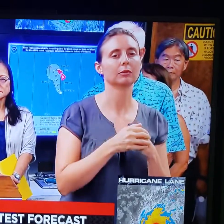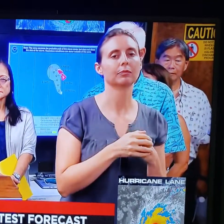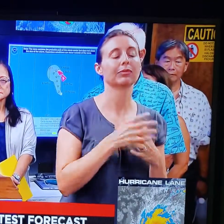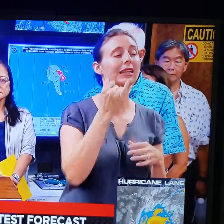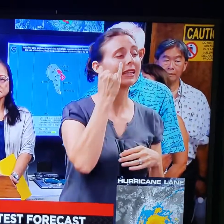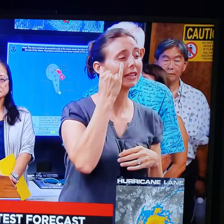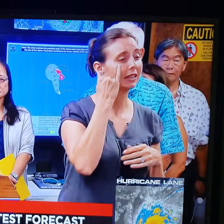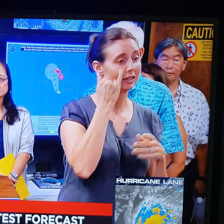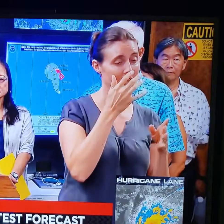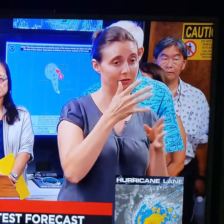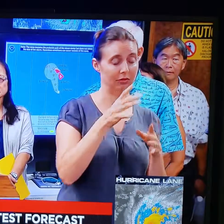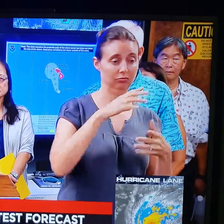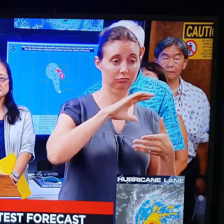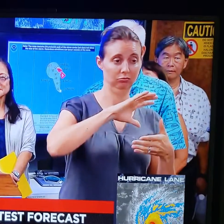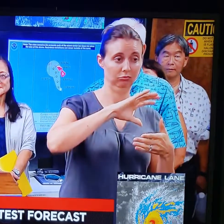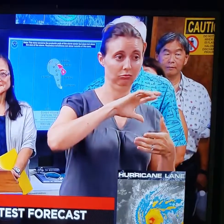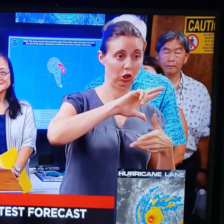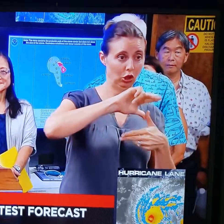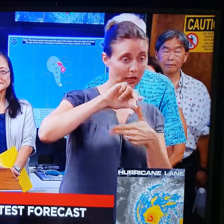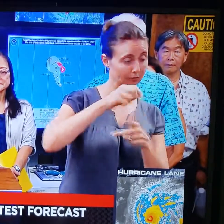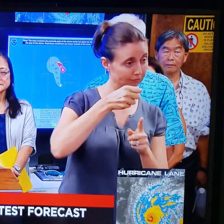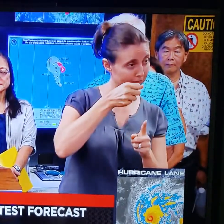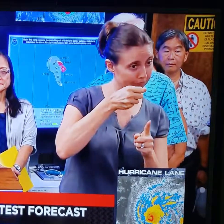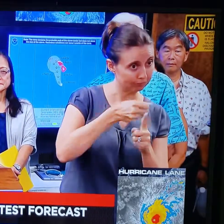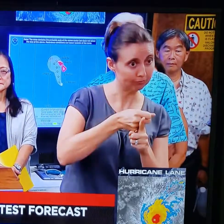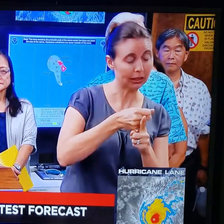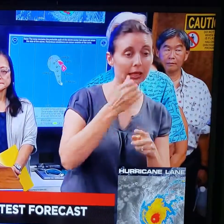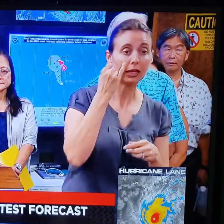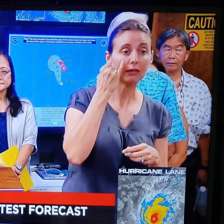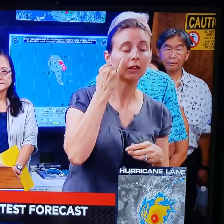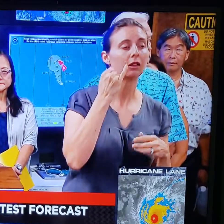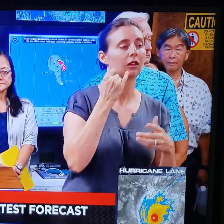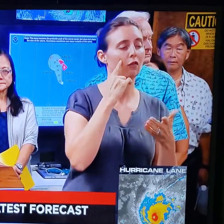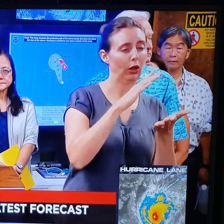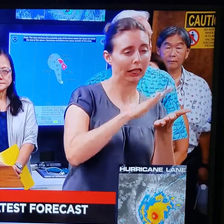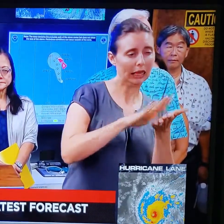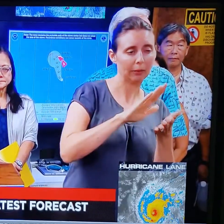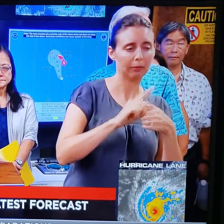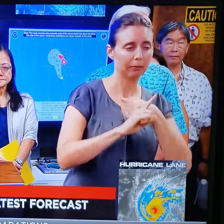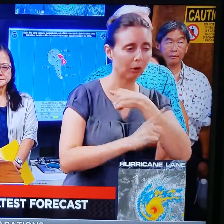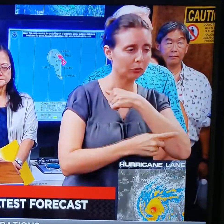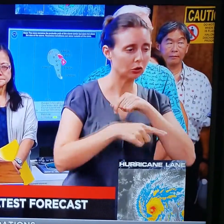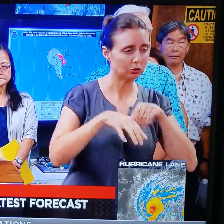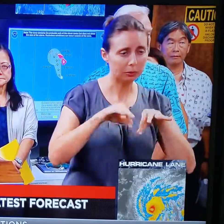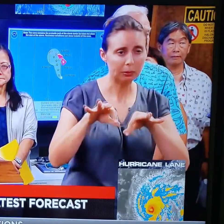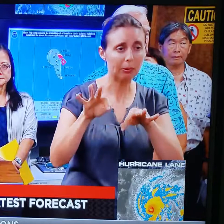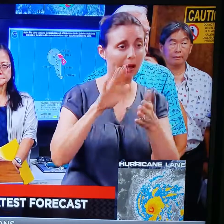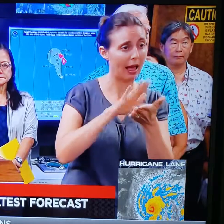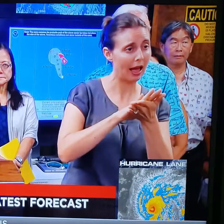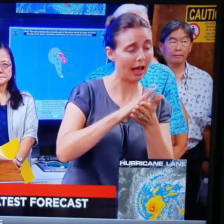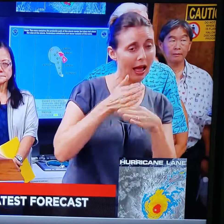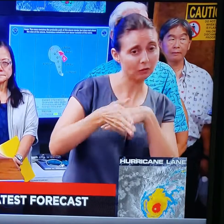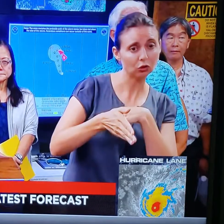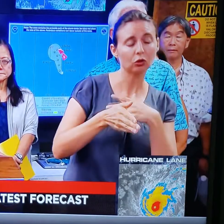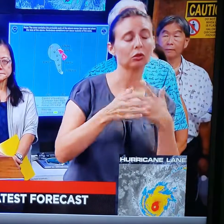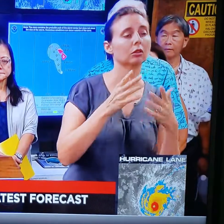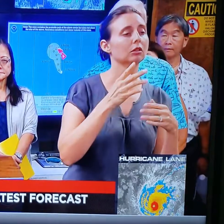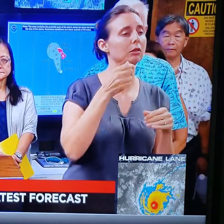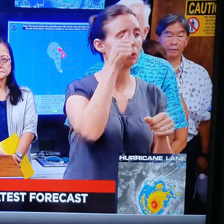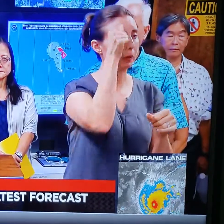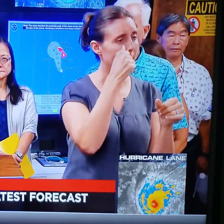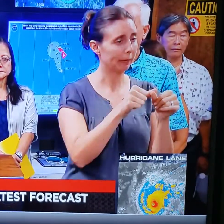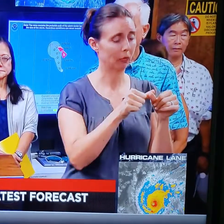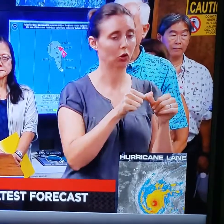If the storm does hit, we, for the cleanup, the debris cleanup afterwards, if you could keep in mind,